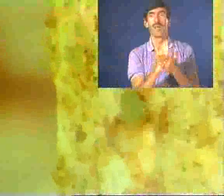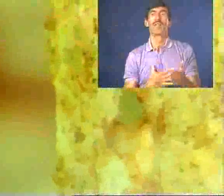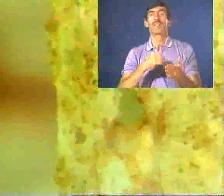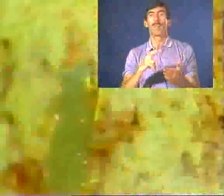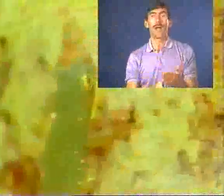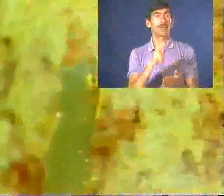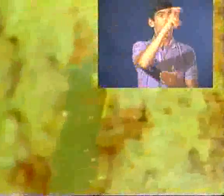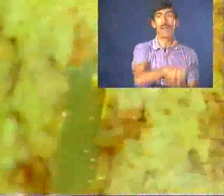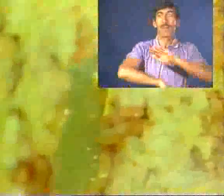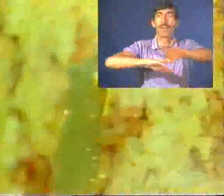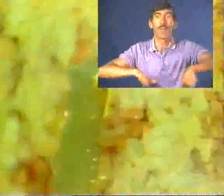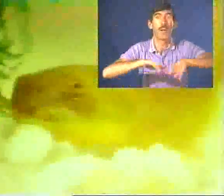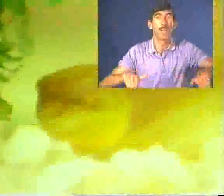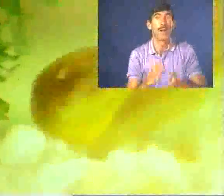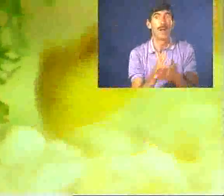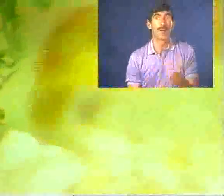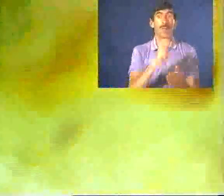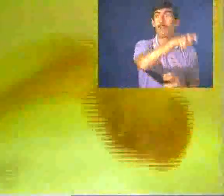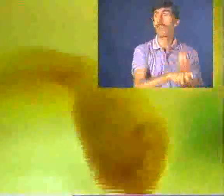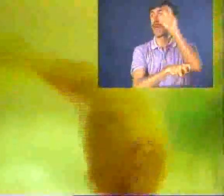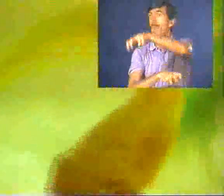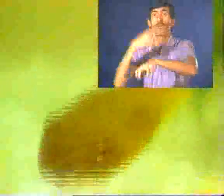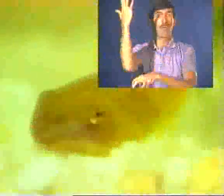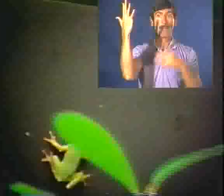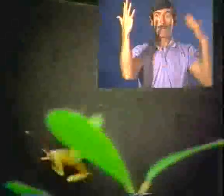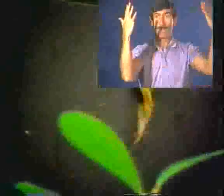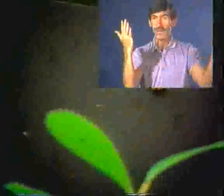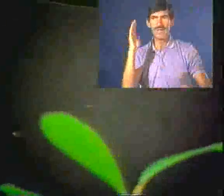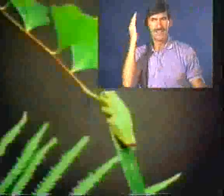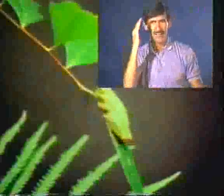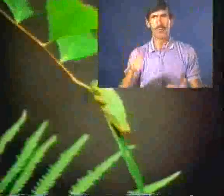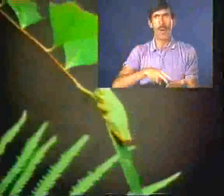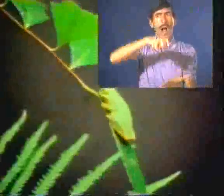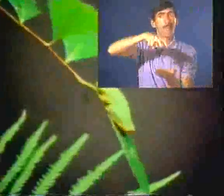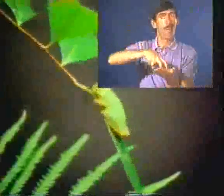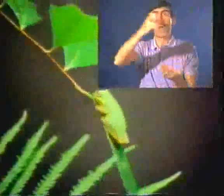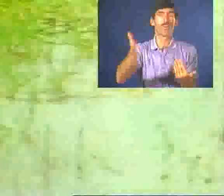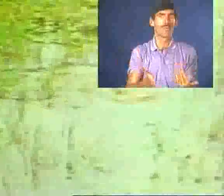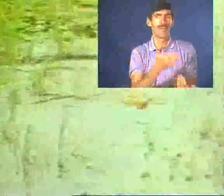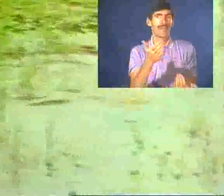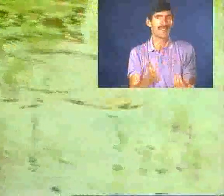Some like to leap and swim, some leap from limb to limb, they seem to hop around with ease.